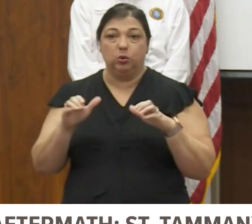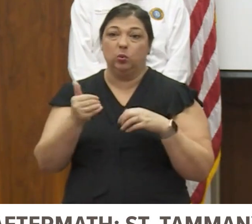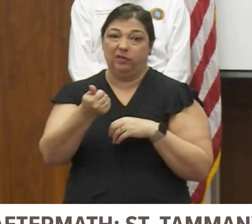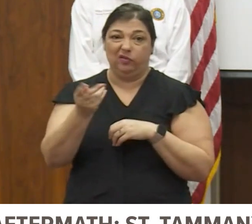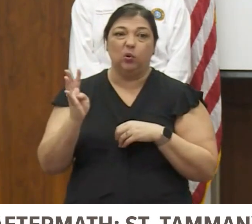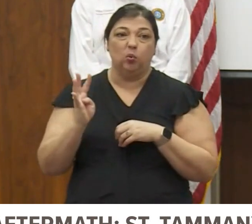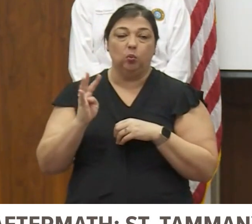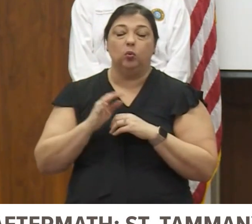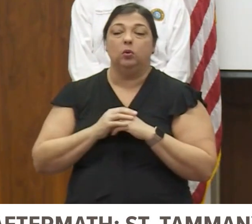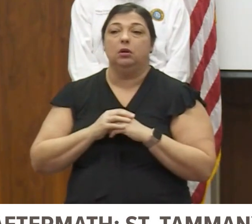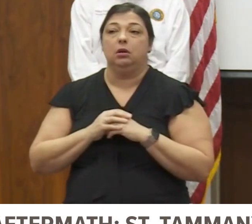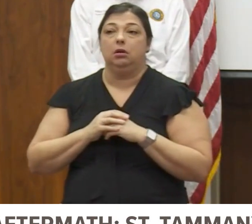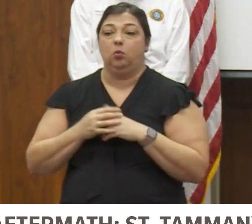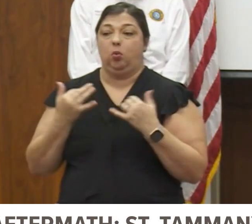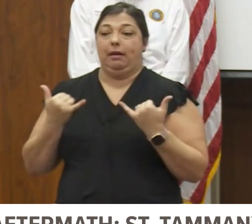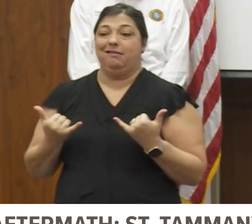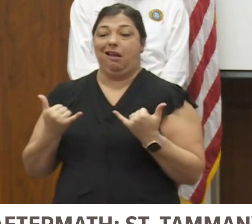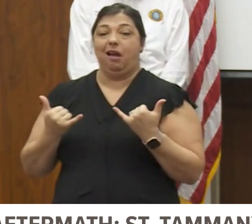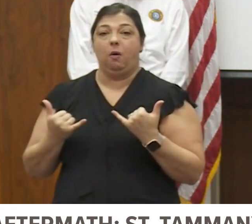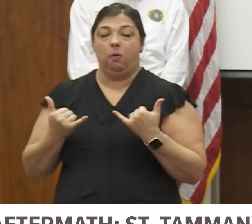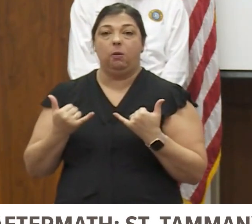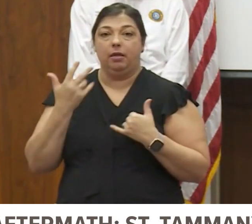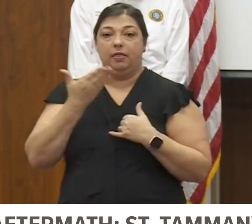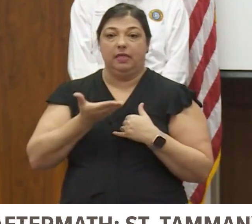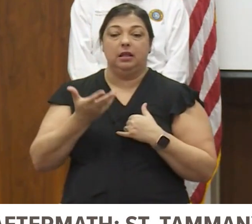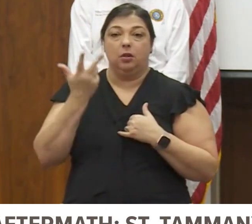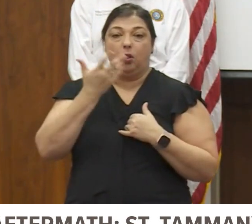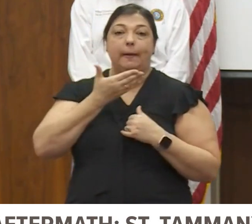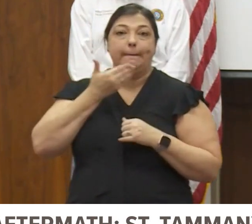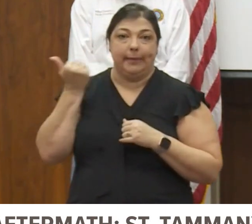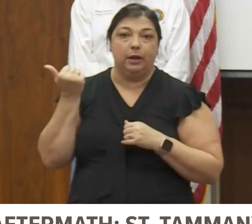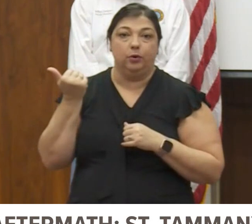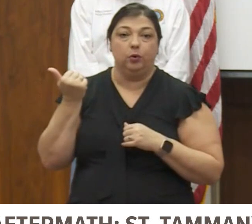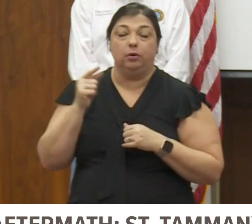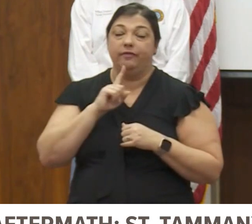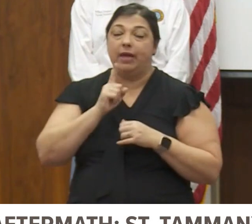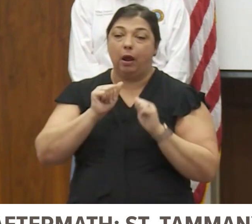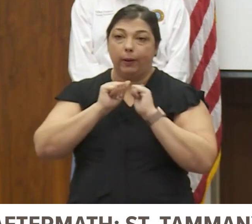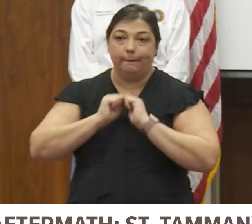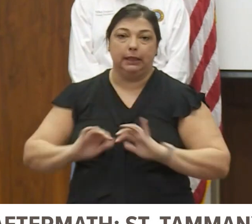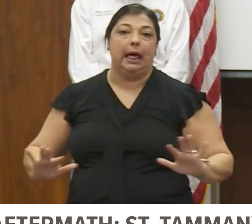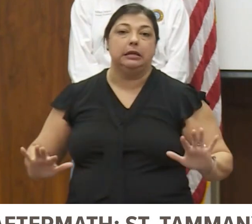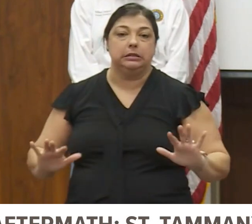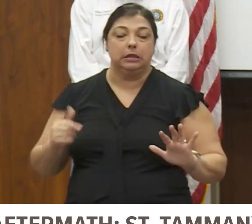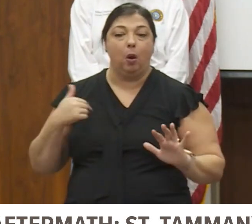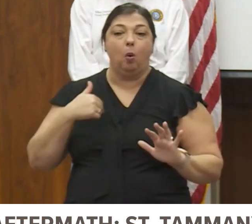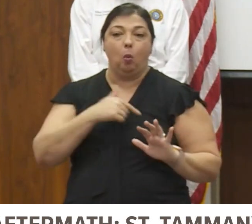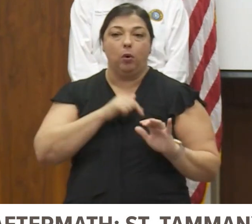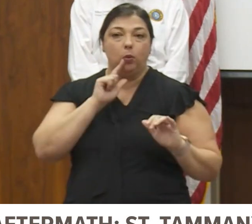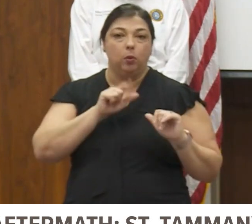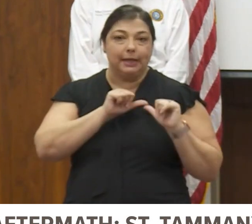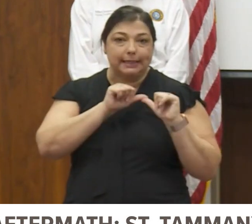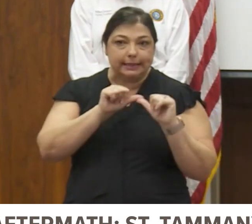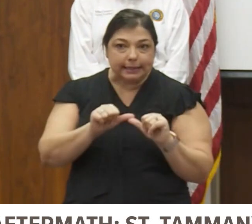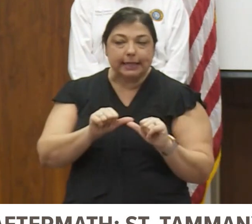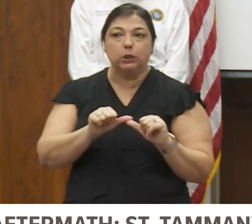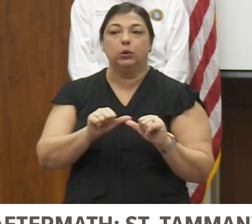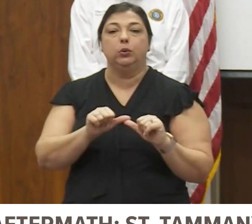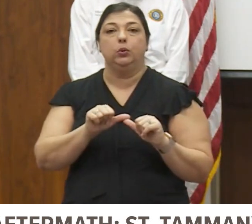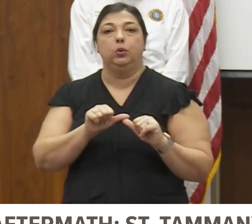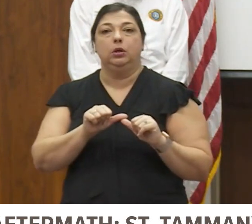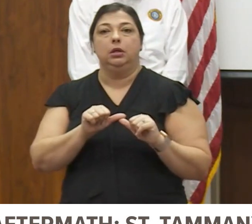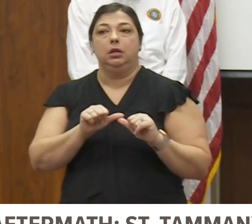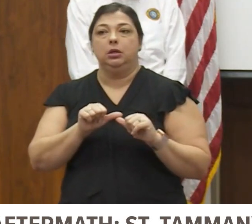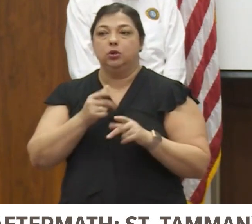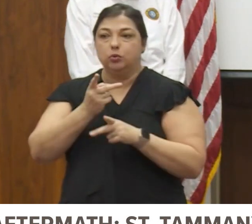Okay? So right now, things are looking very good. We were really blessed. Okay? We're going to continue those different things to look at our